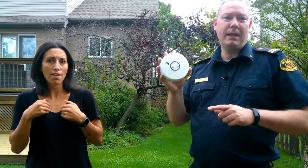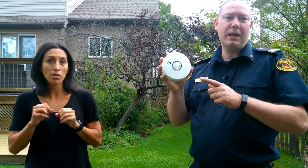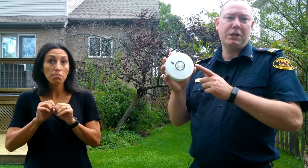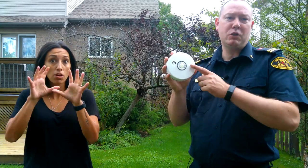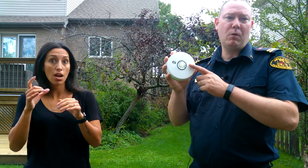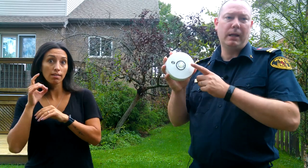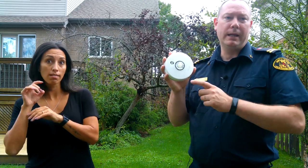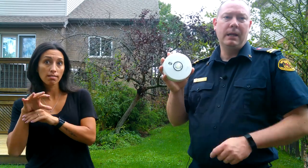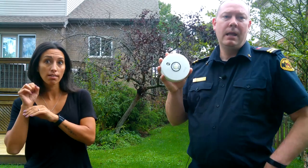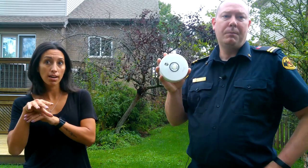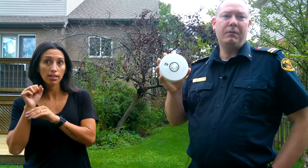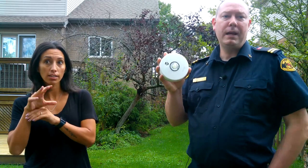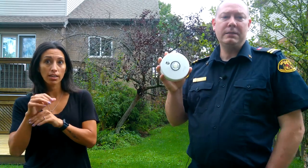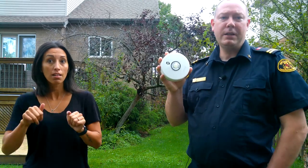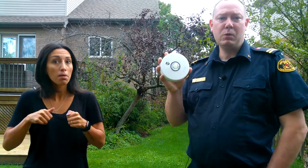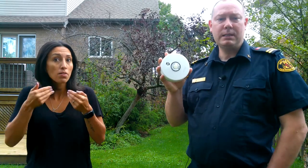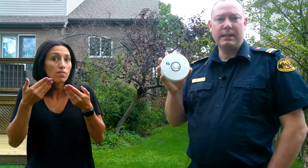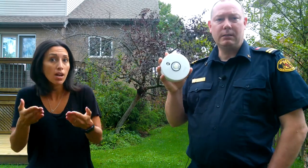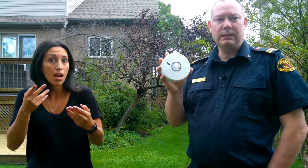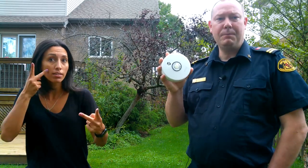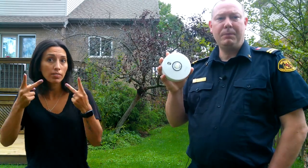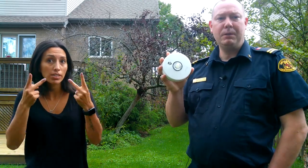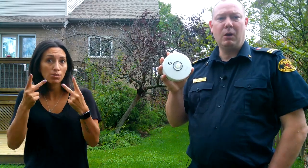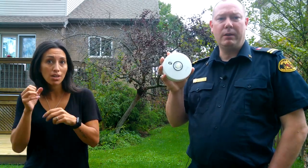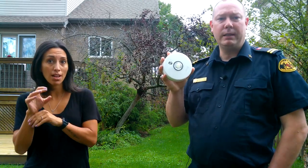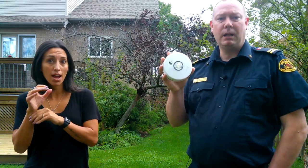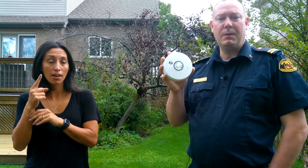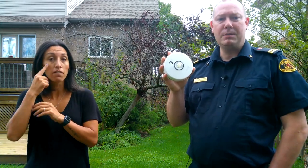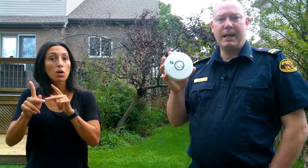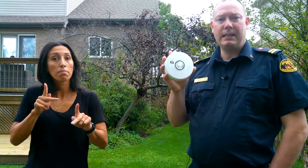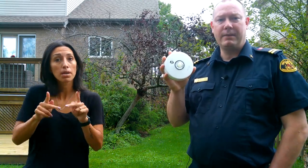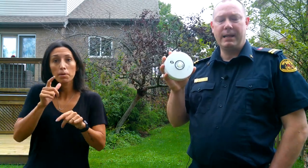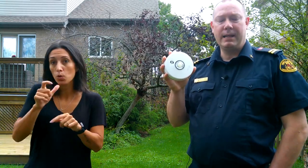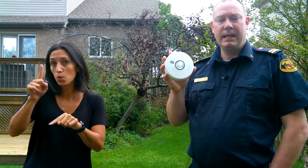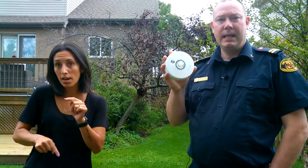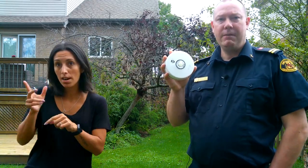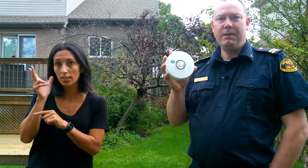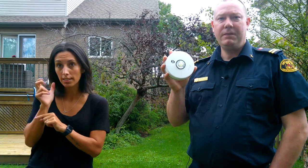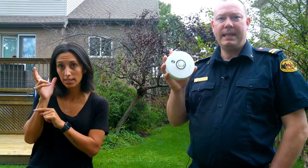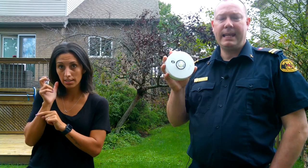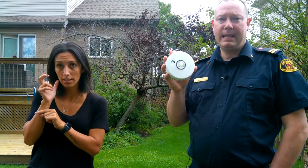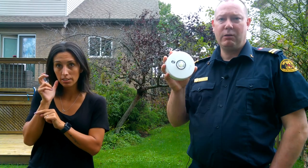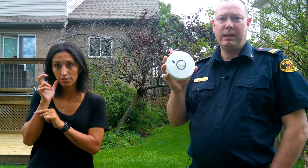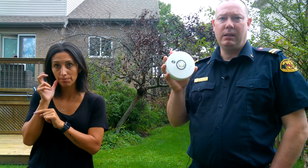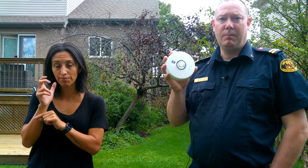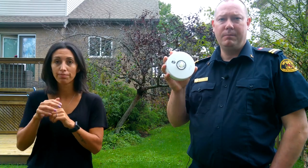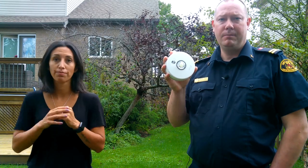flashing strobe light that provides a visual signal to let people know that the alarm has been activated even if they can't hear the alarm in